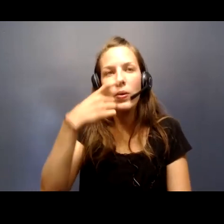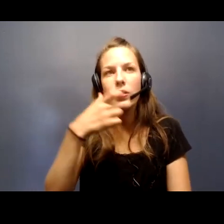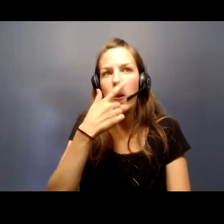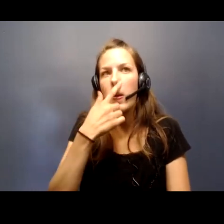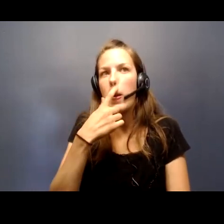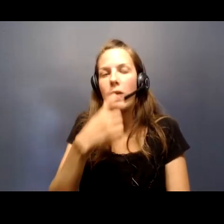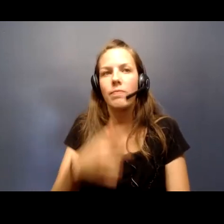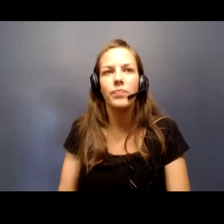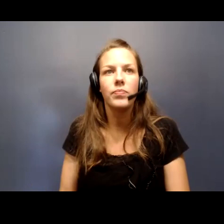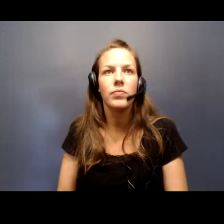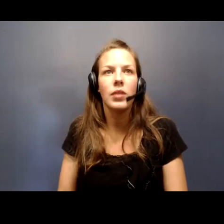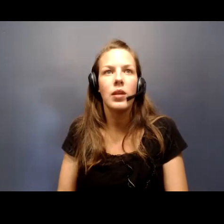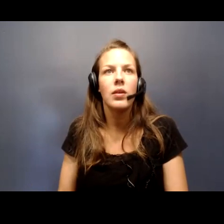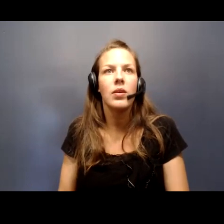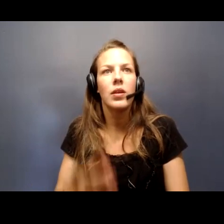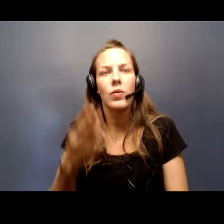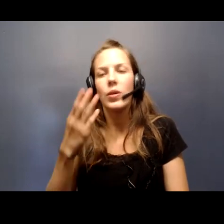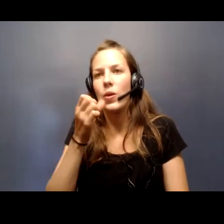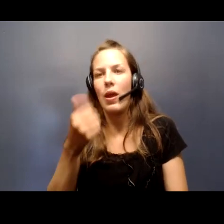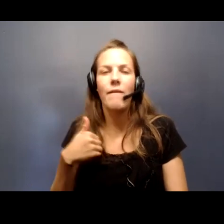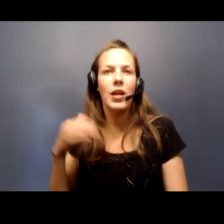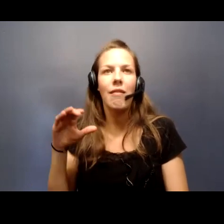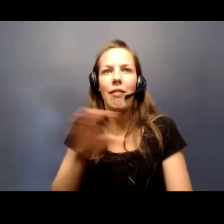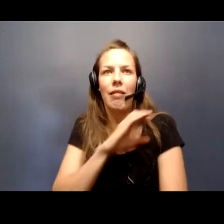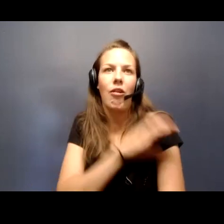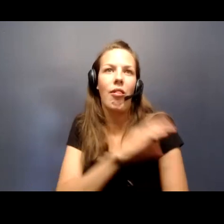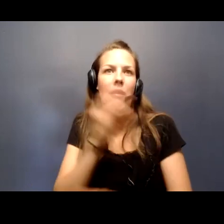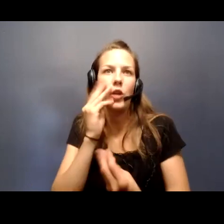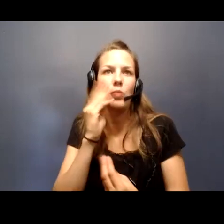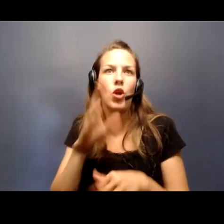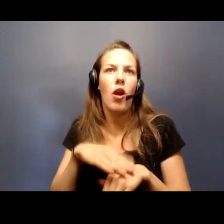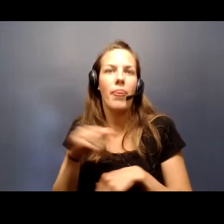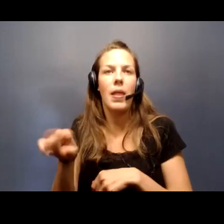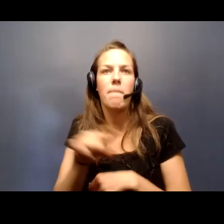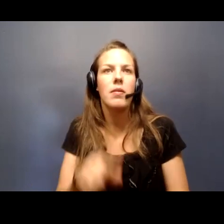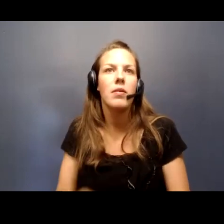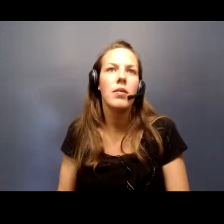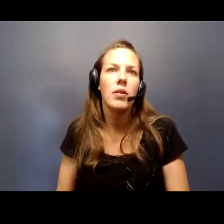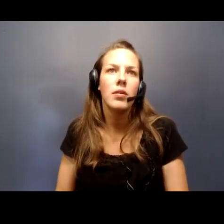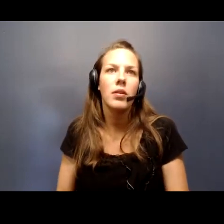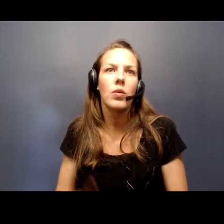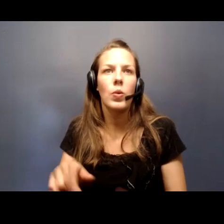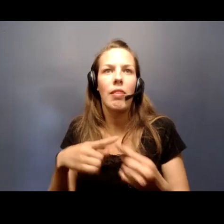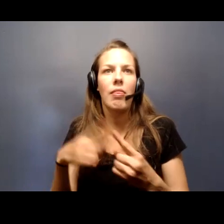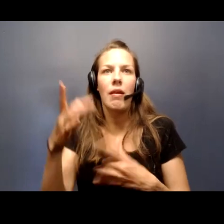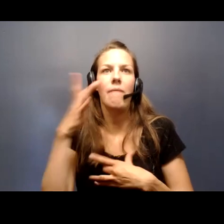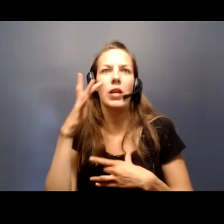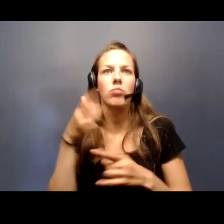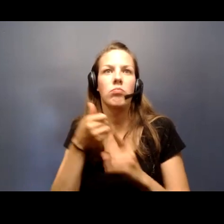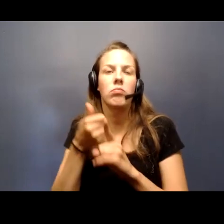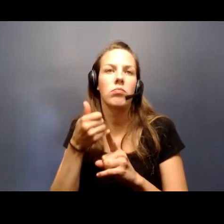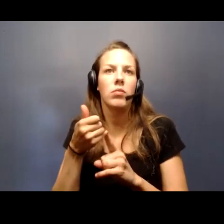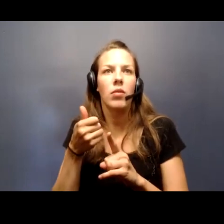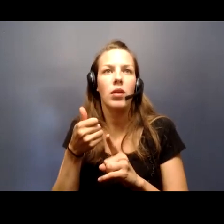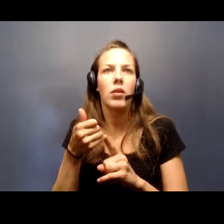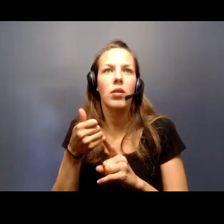And we don't have clinical information on them when the infection was acquired. And